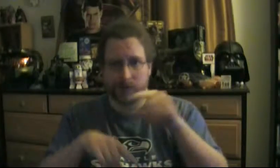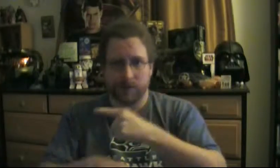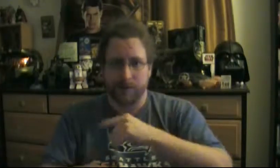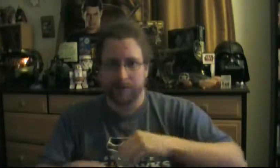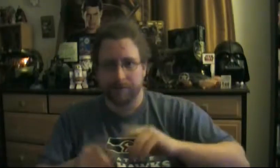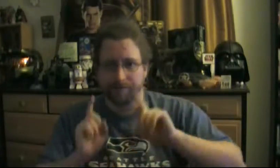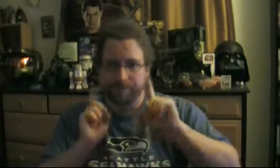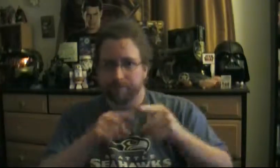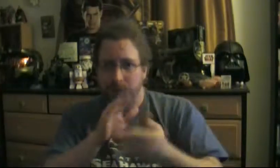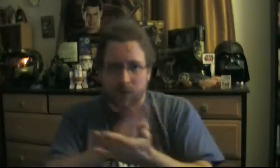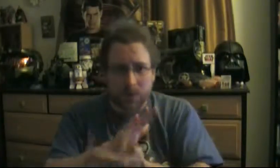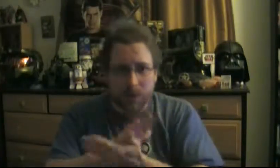Okay.